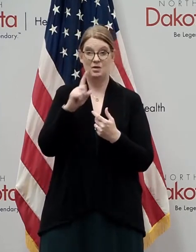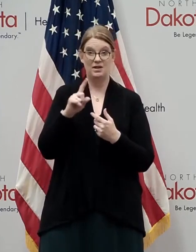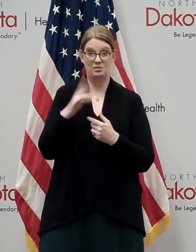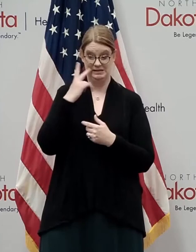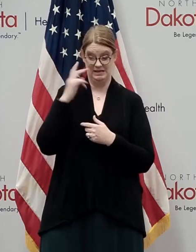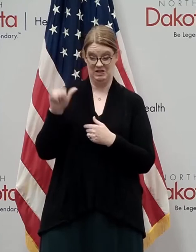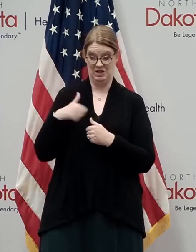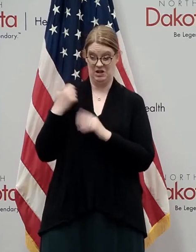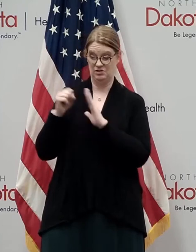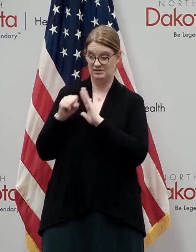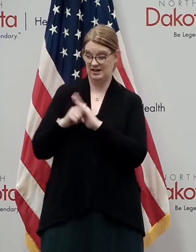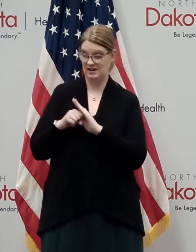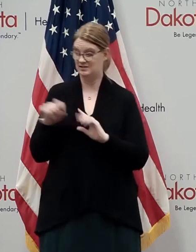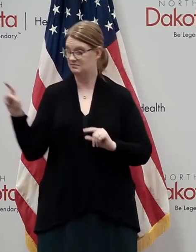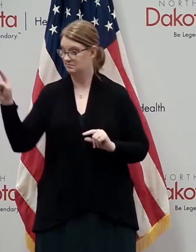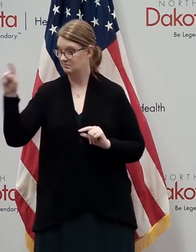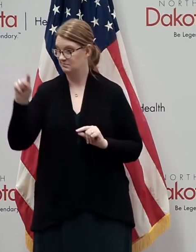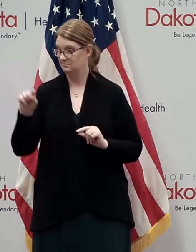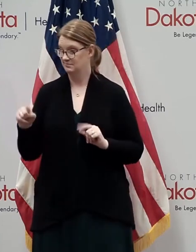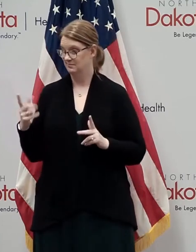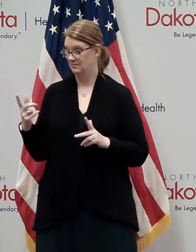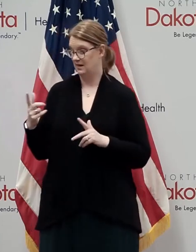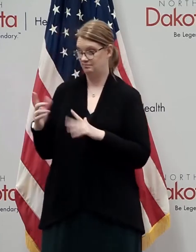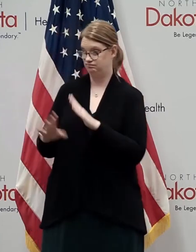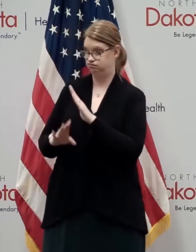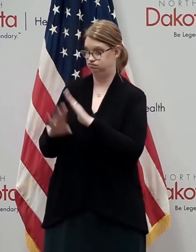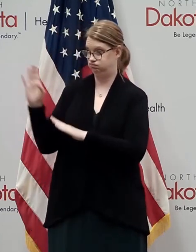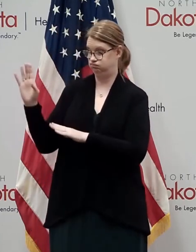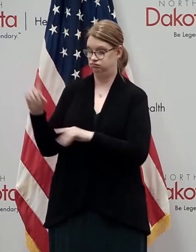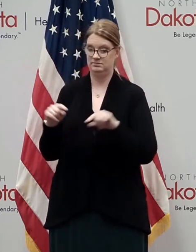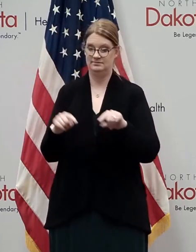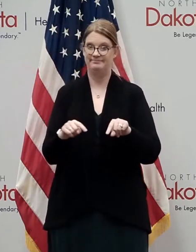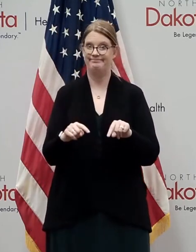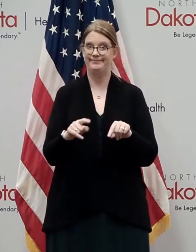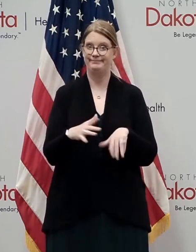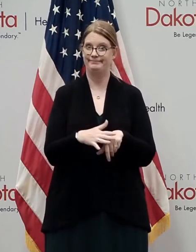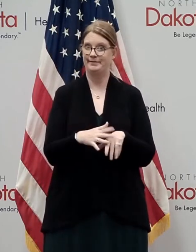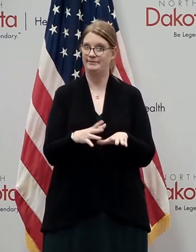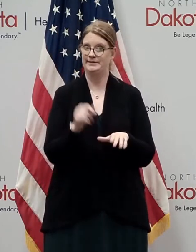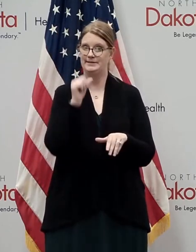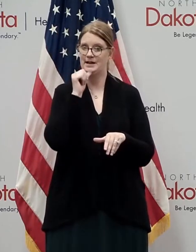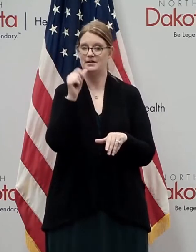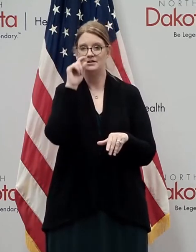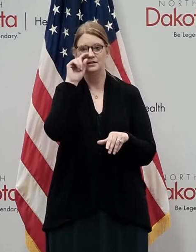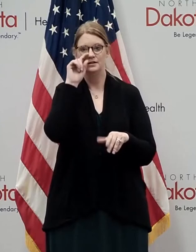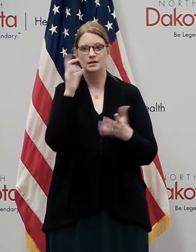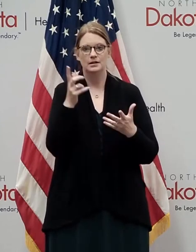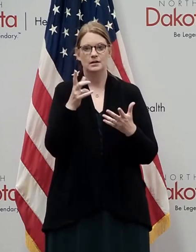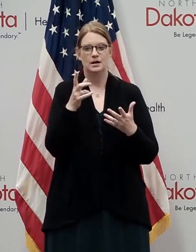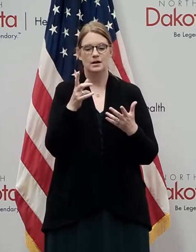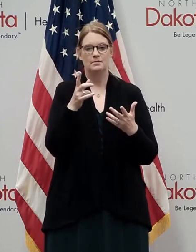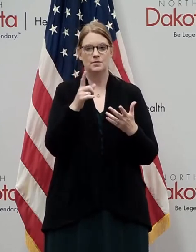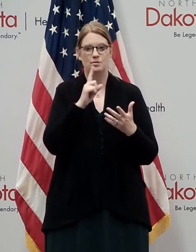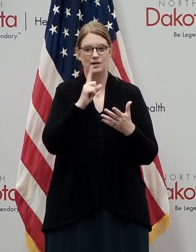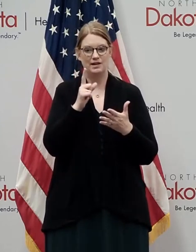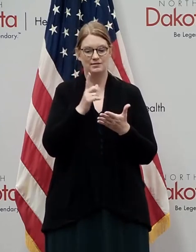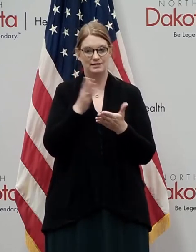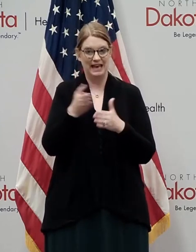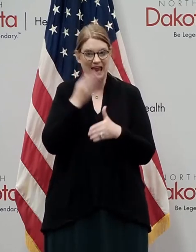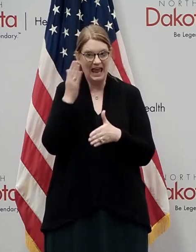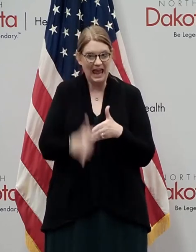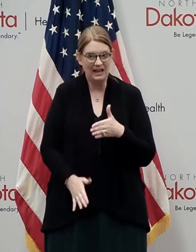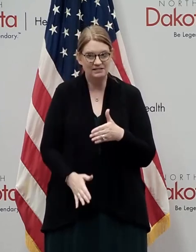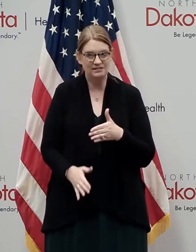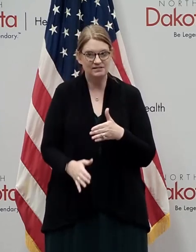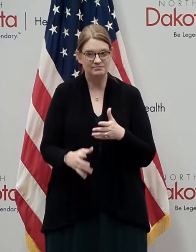that had the big upsprings last spring. We have not yet had to manage in-person teaching and learning for these 121